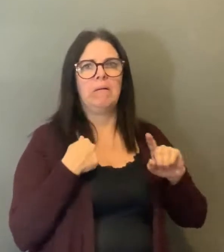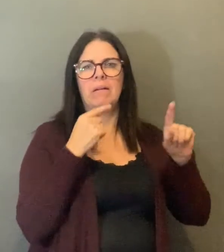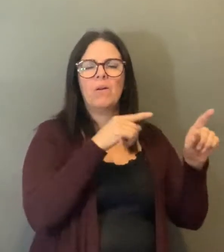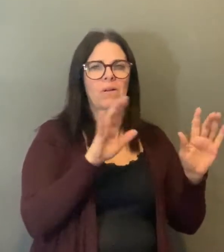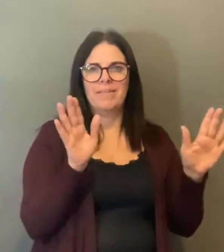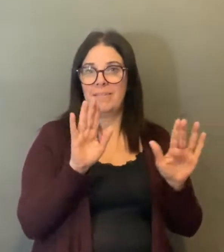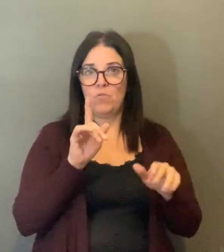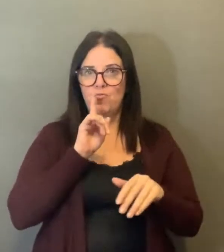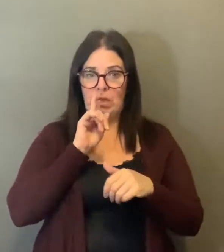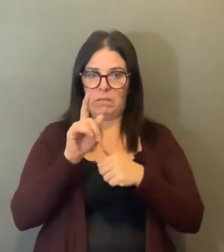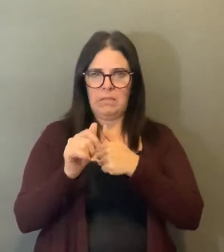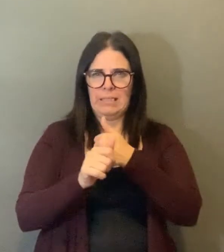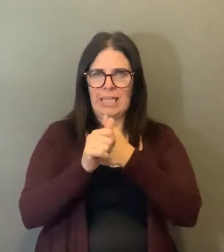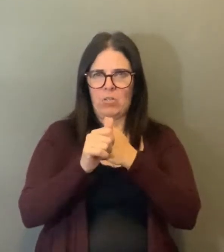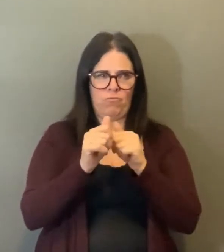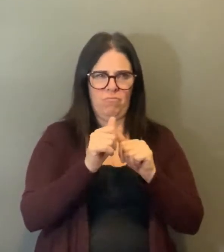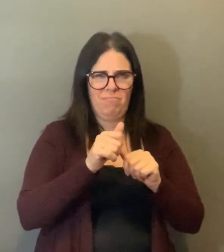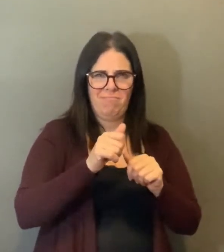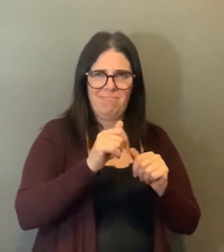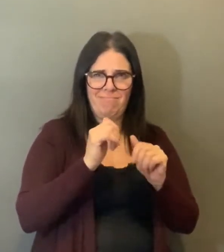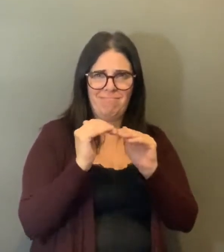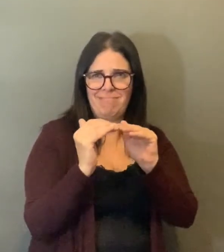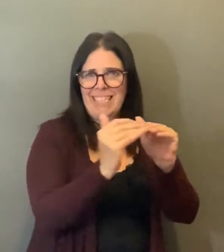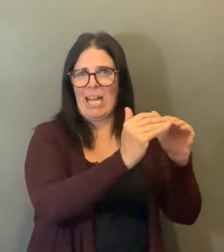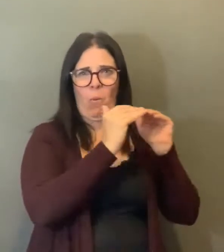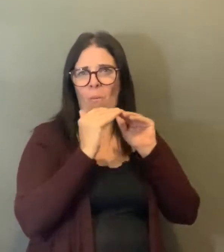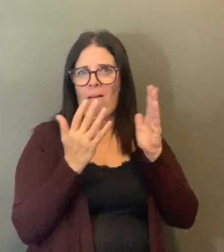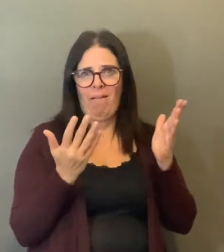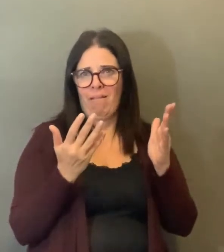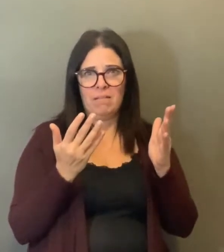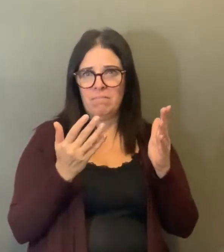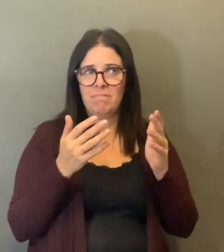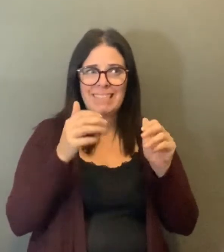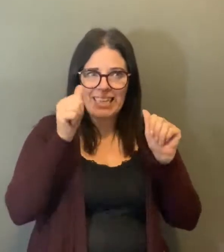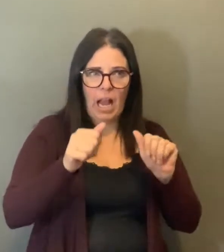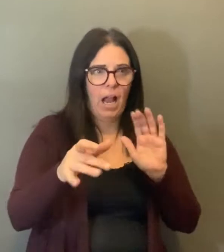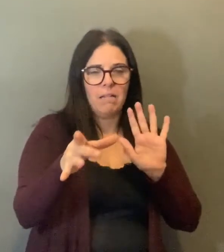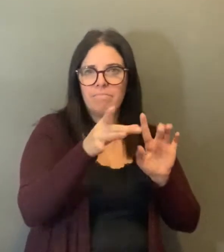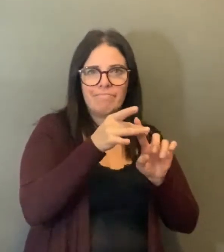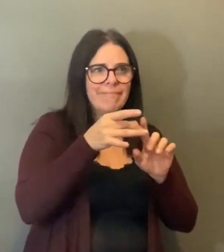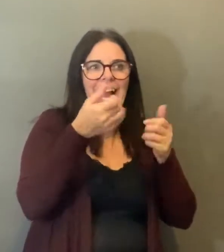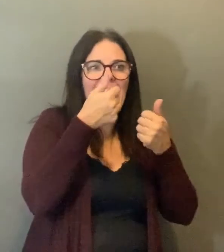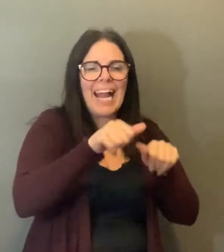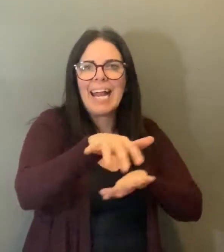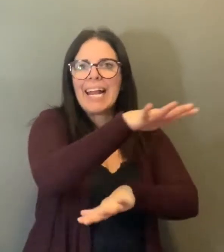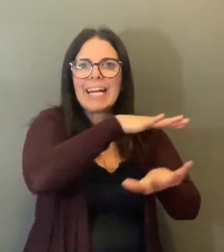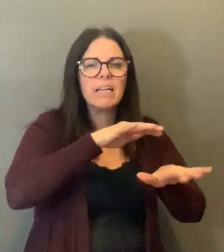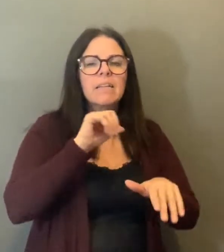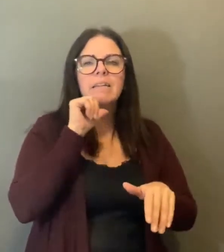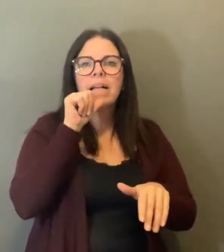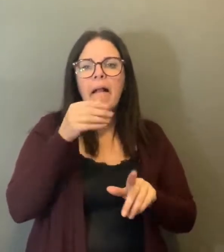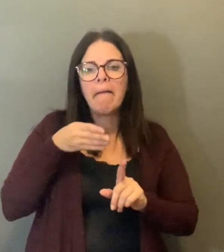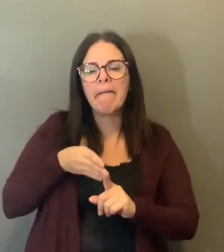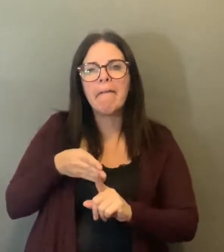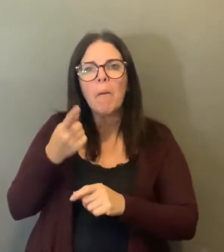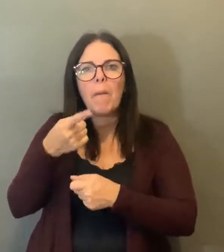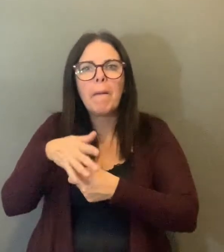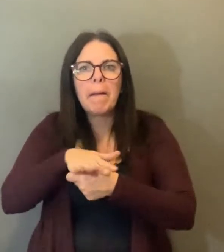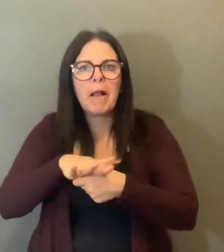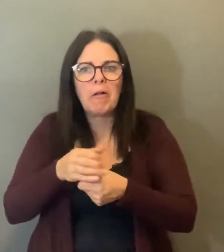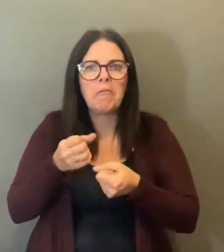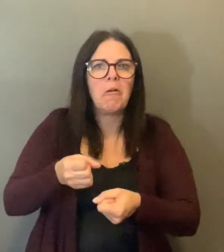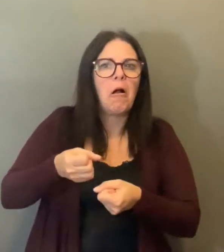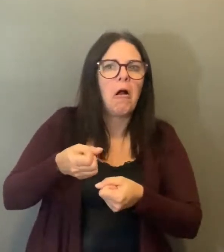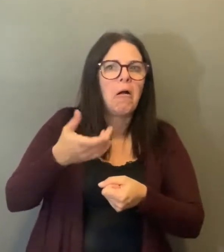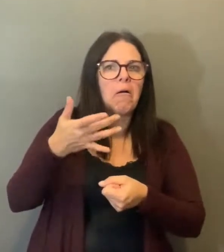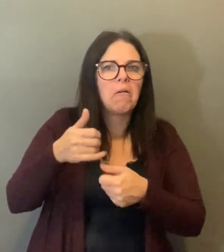I guess, concern. In some community versus the other, it is out there, and everyone, doesn't matter where they